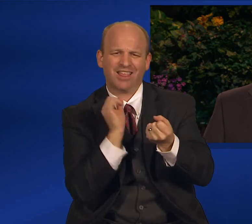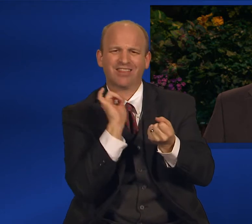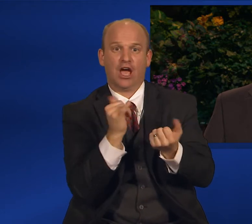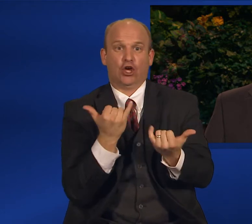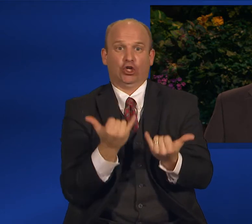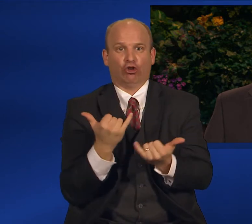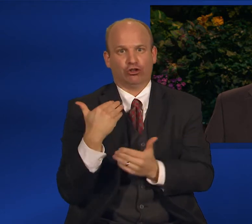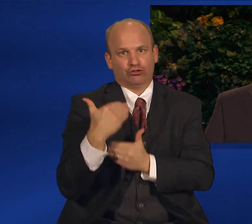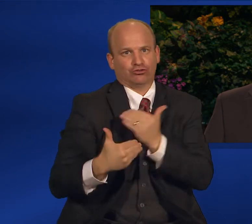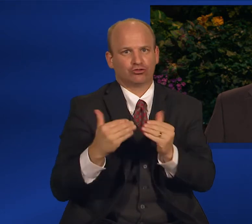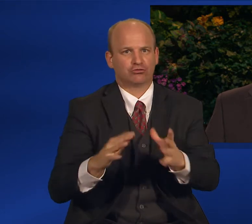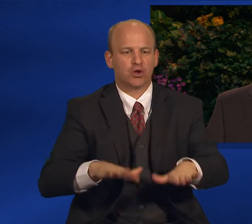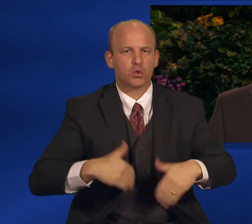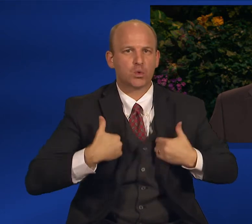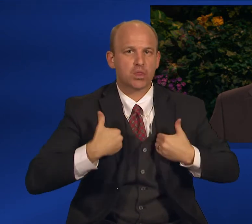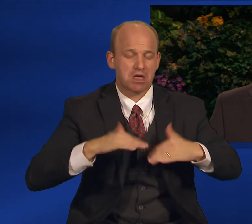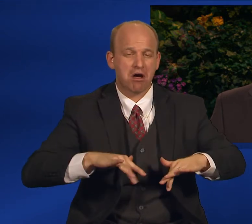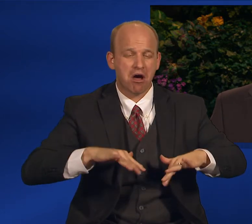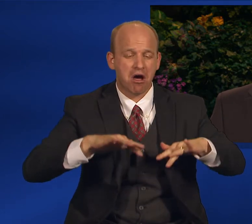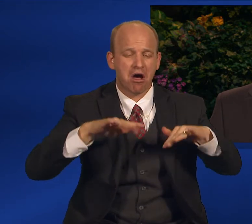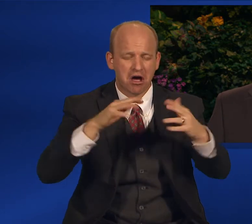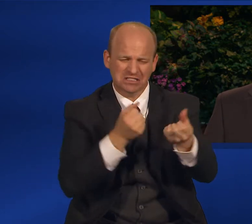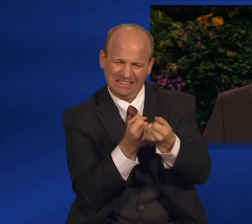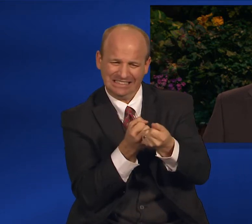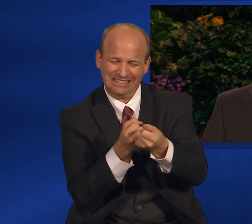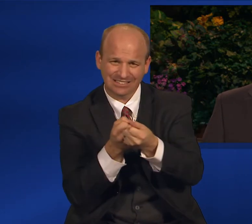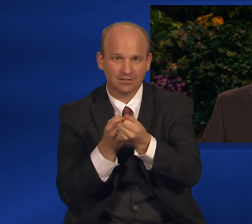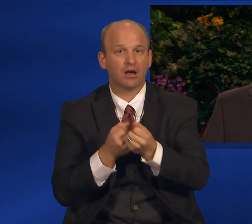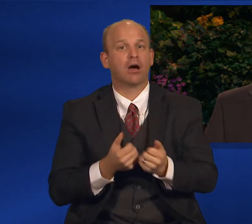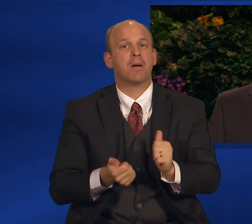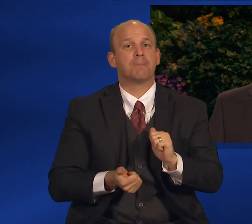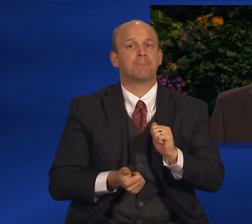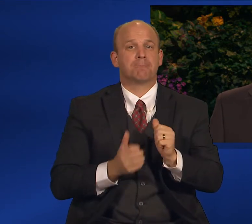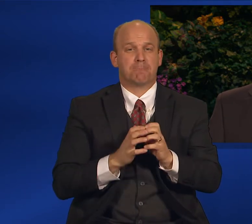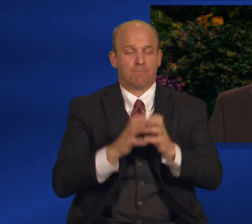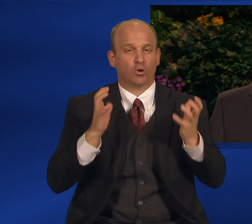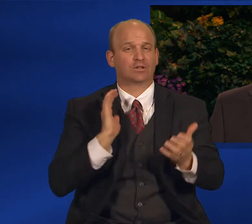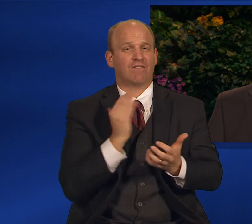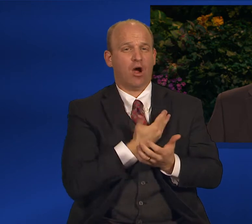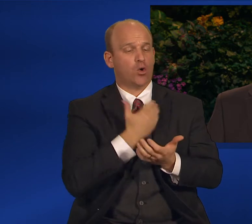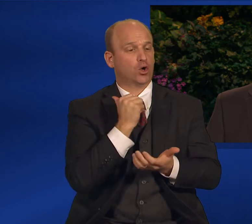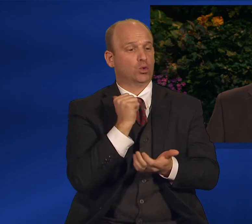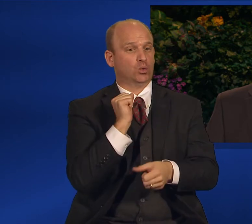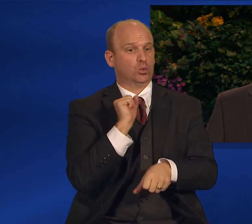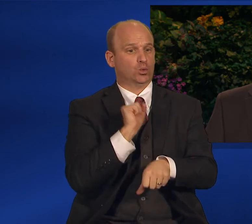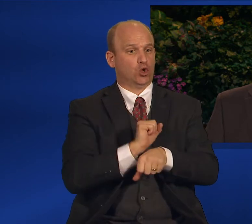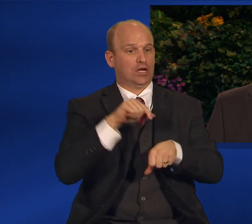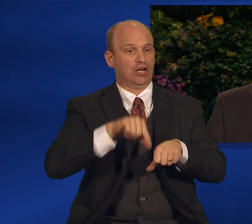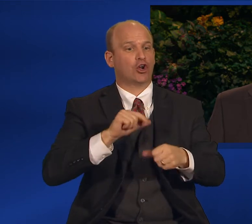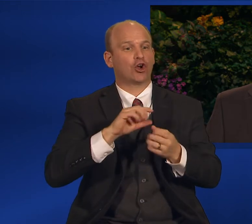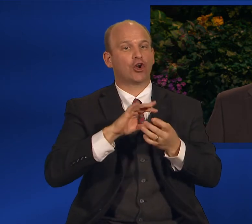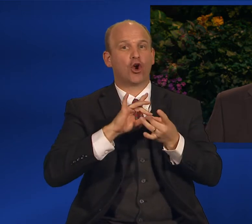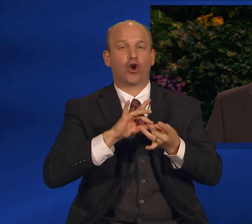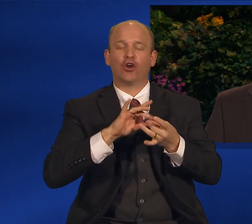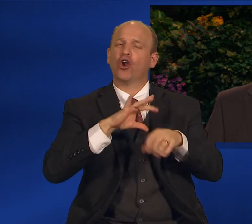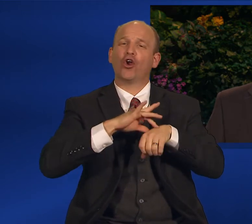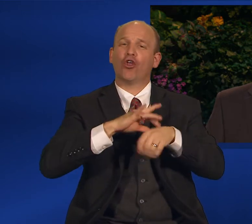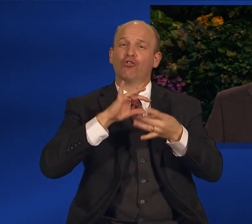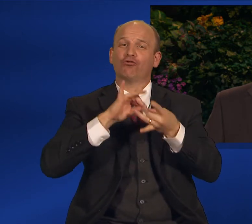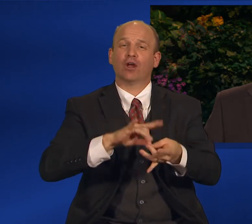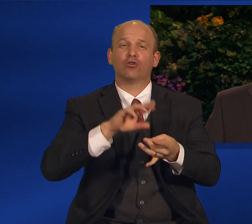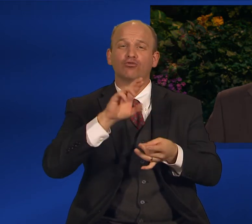of our redemptive work on earth is to help others grow and achieve their just hopes and aspirations.